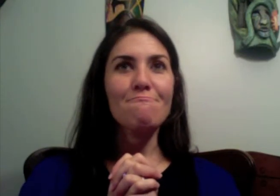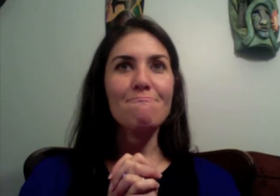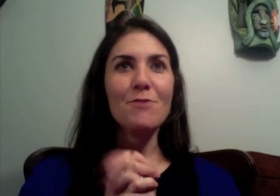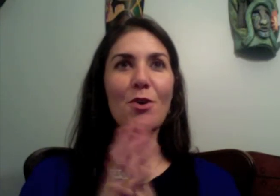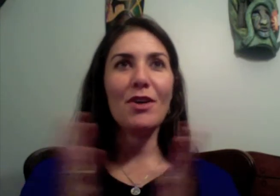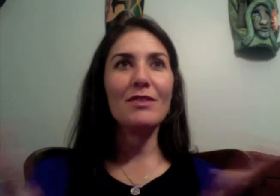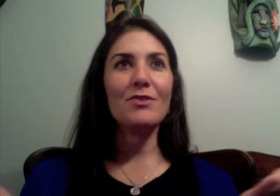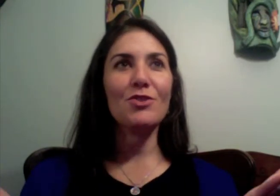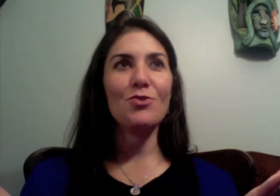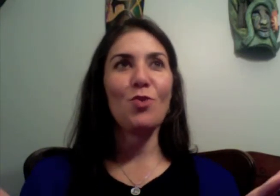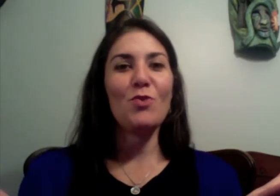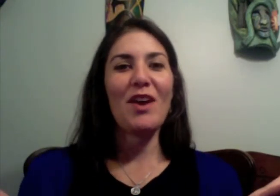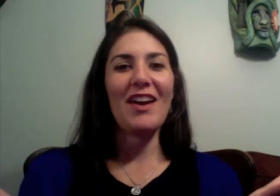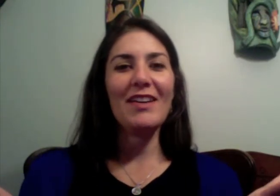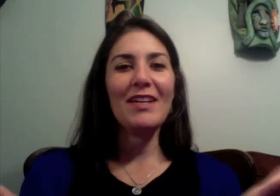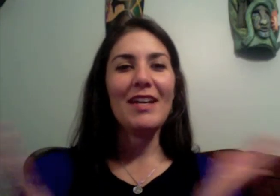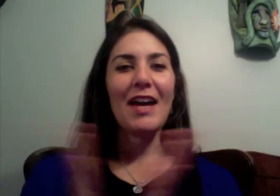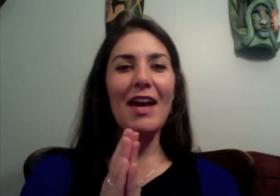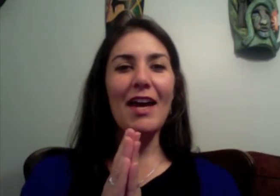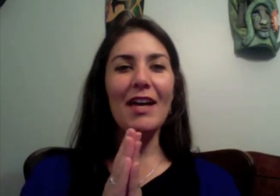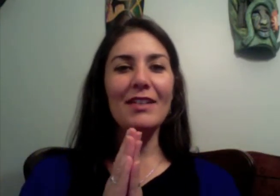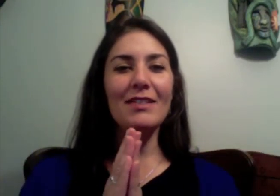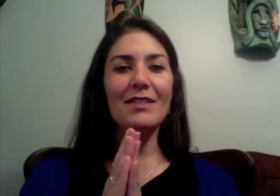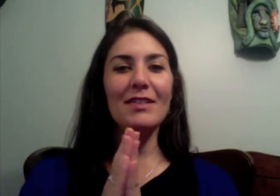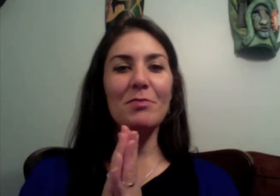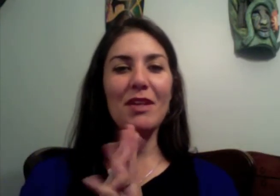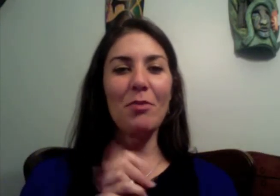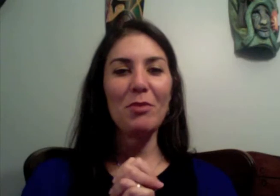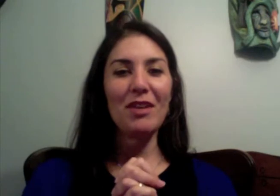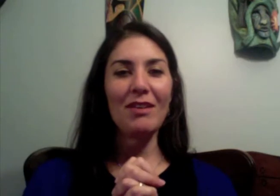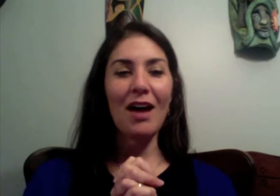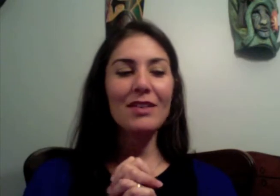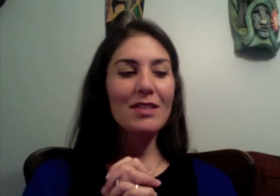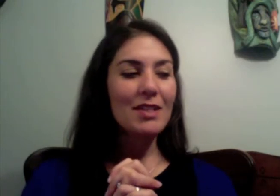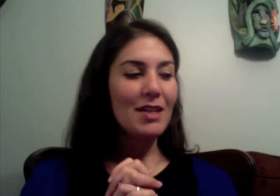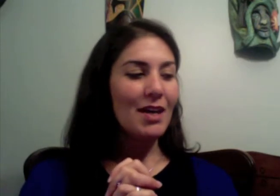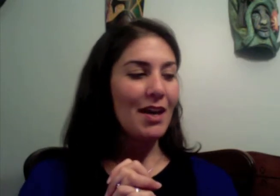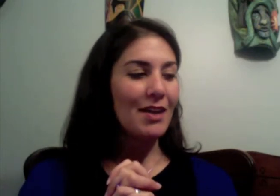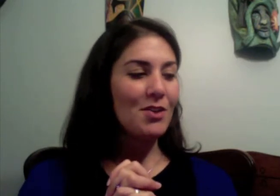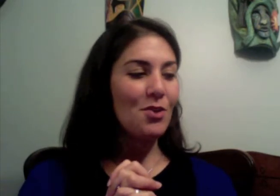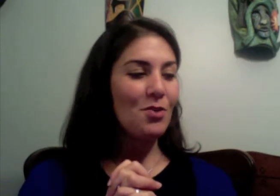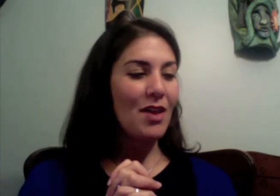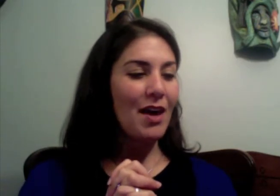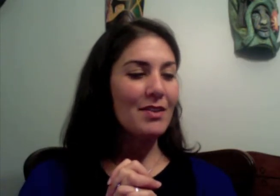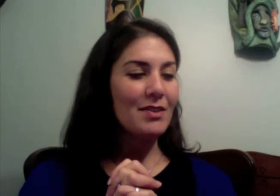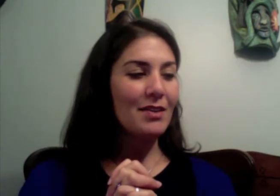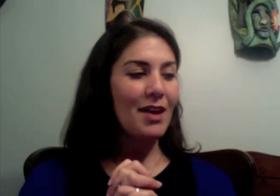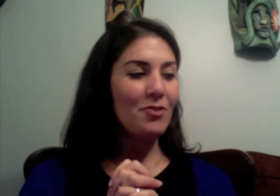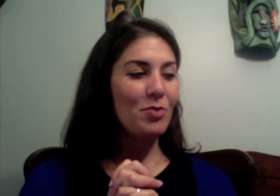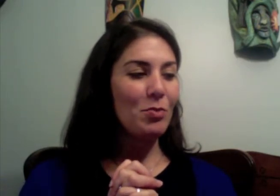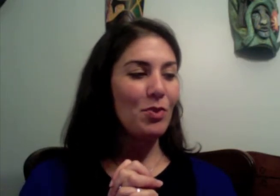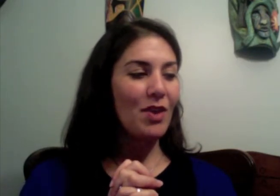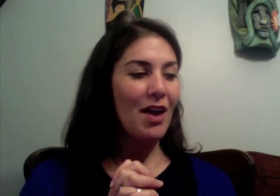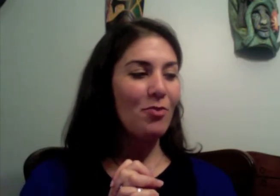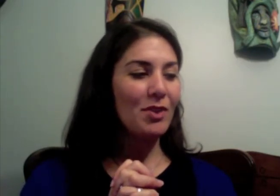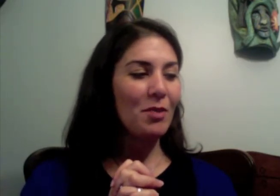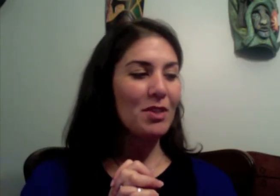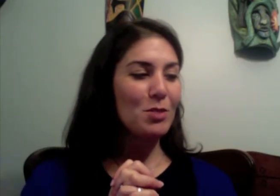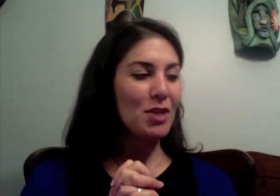Yoga is just one way, and it's been helping me a lot, and I know that a lot of people have been coming to me,